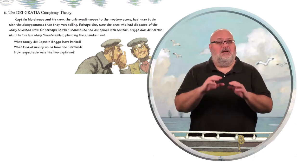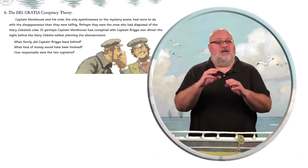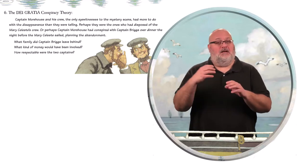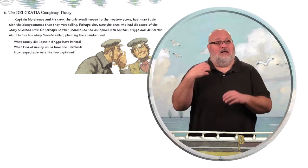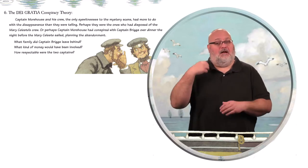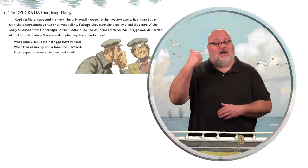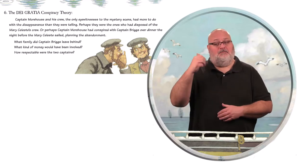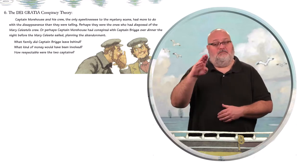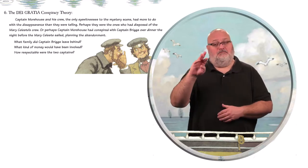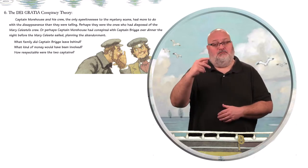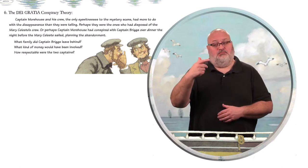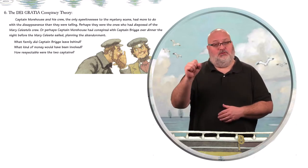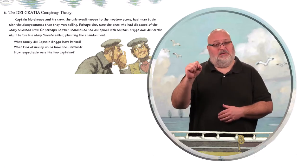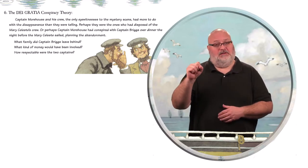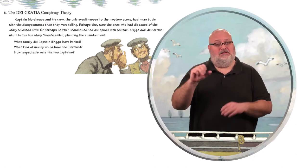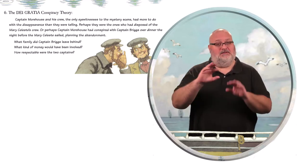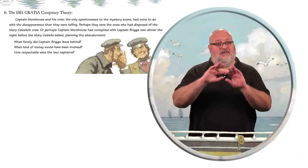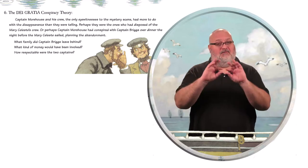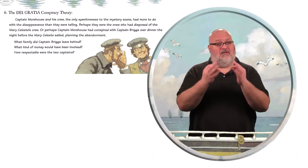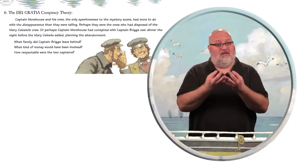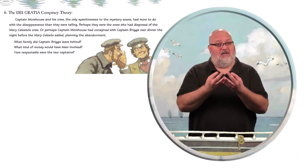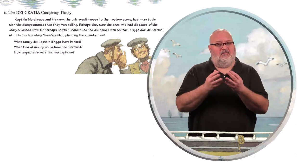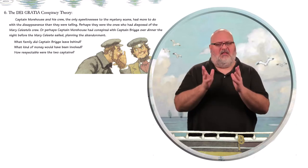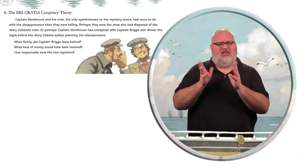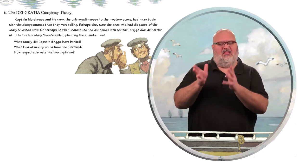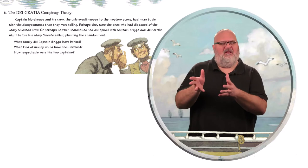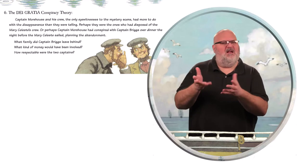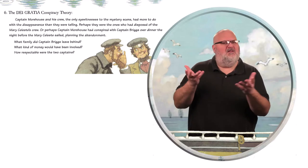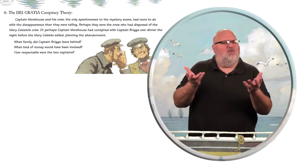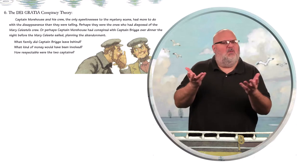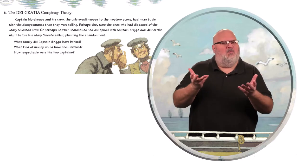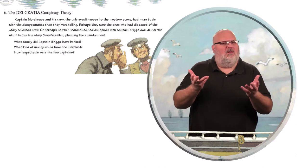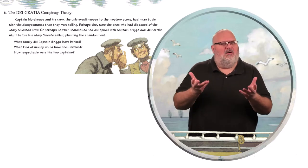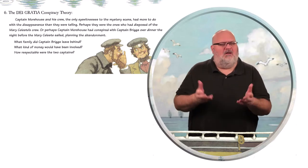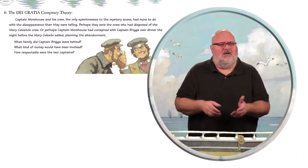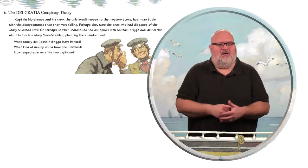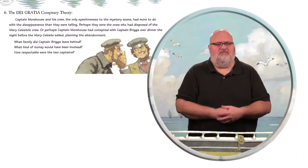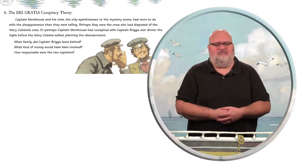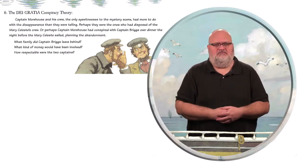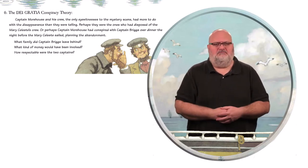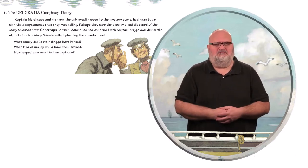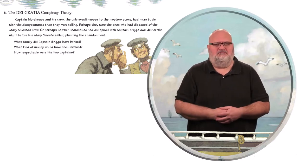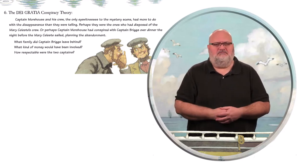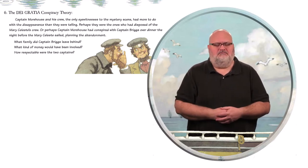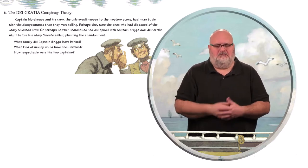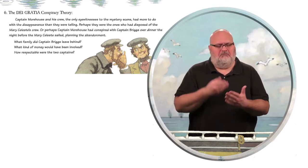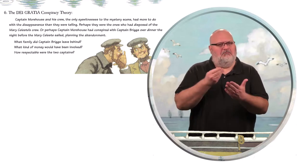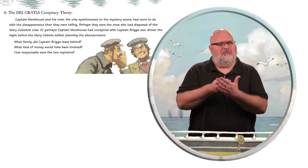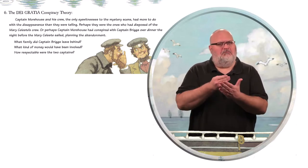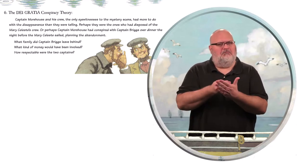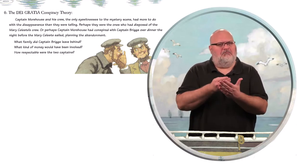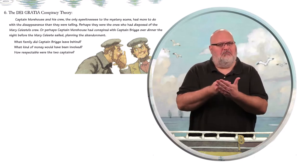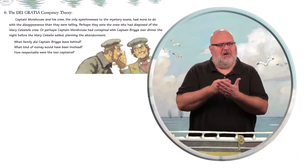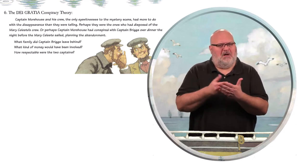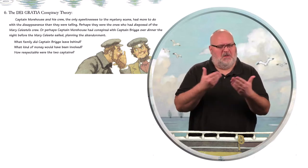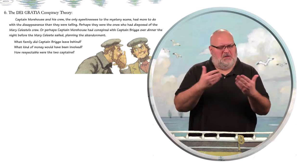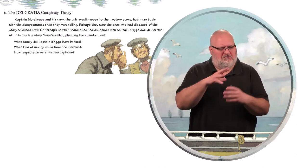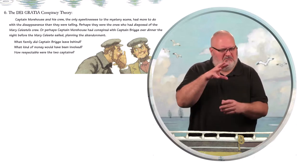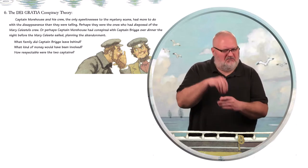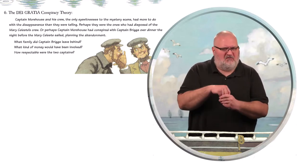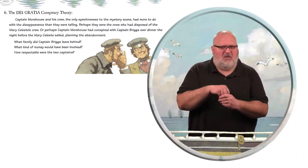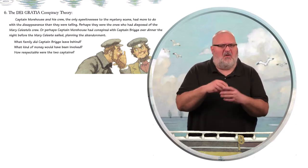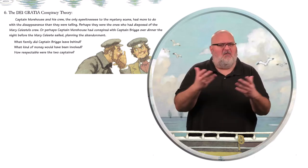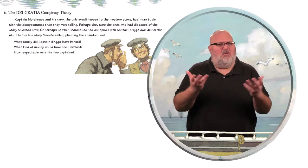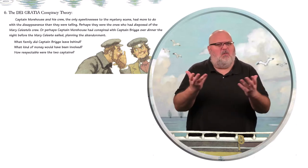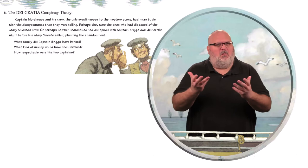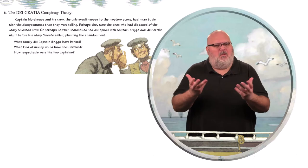planning the abandonment. What family did Captain Briggs leave behind? What